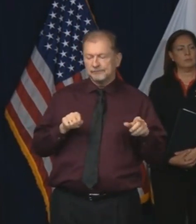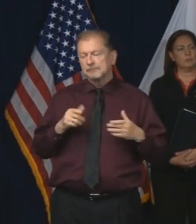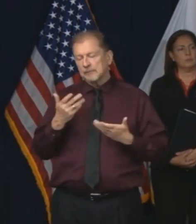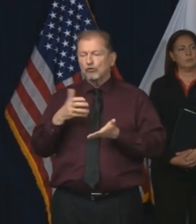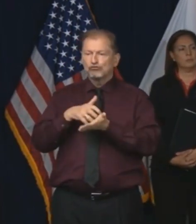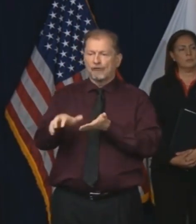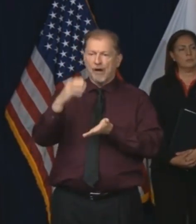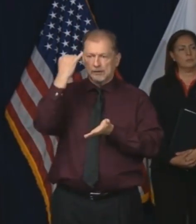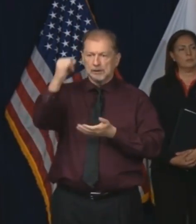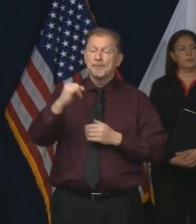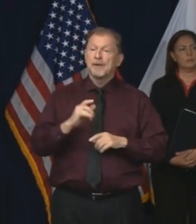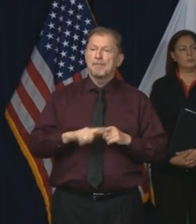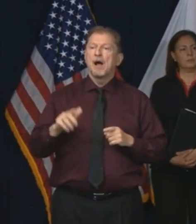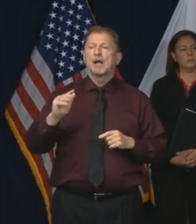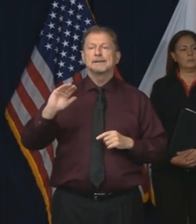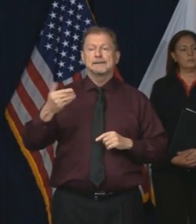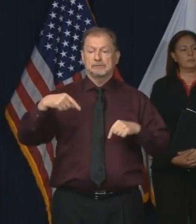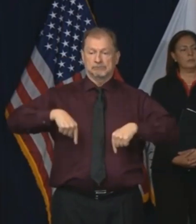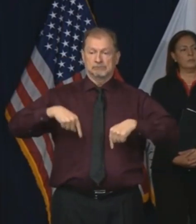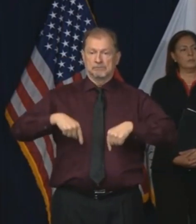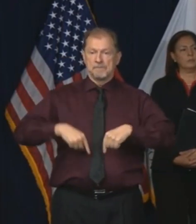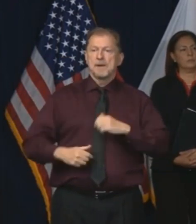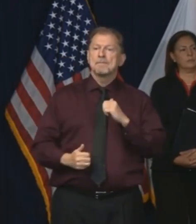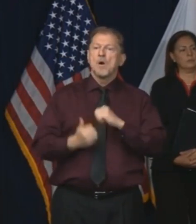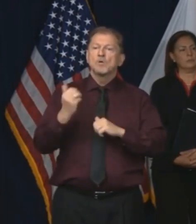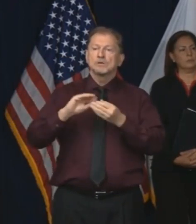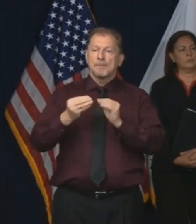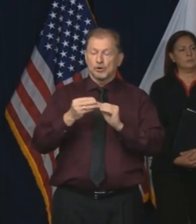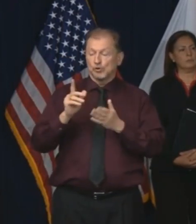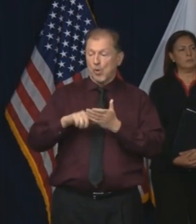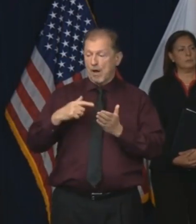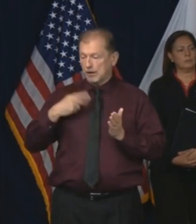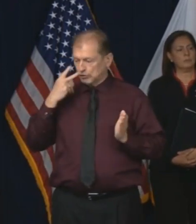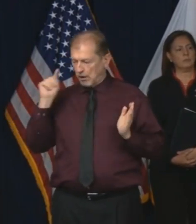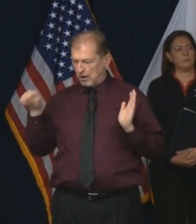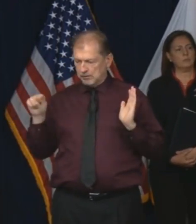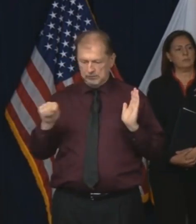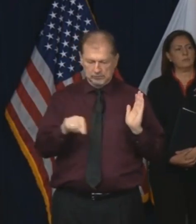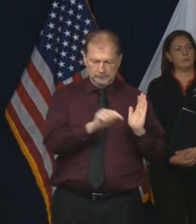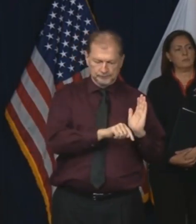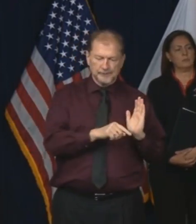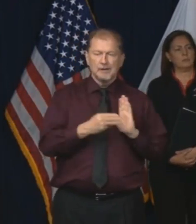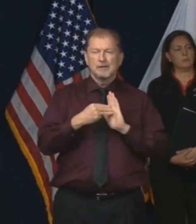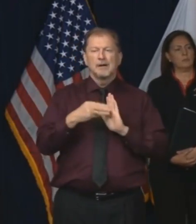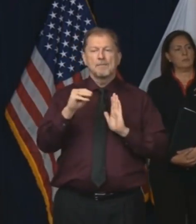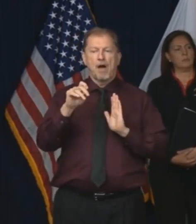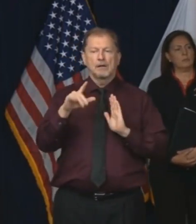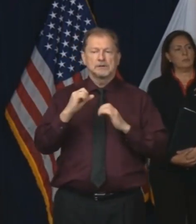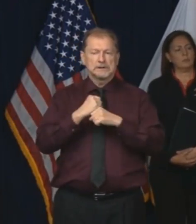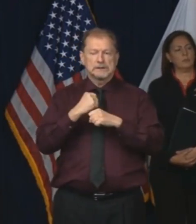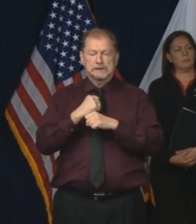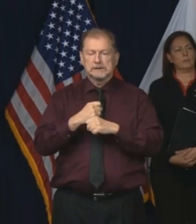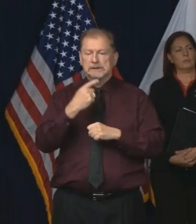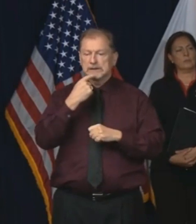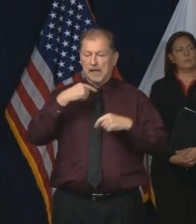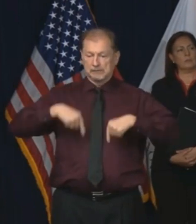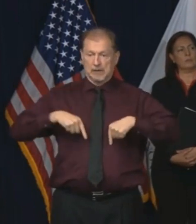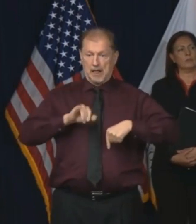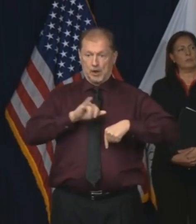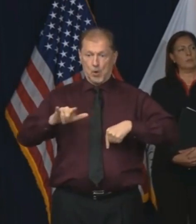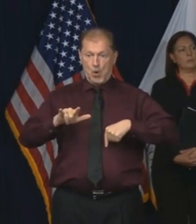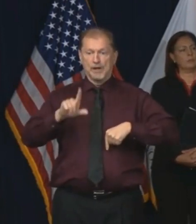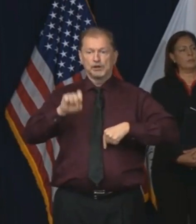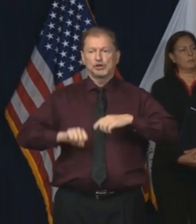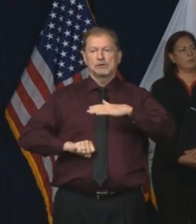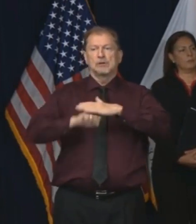certainly, I would say that most of the models that I've seen, and there are a number out there, say that we will peak